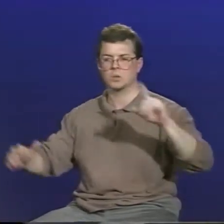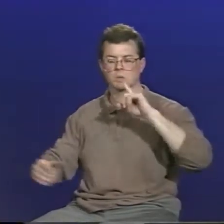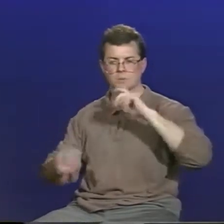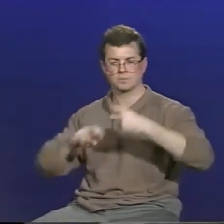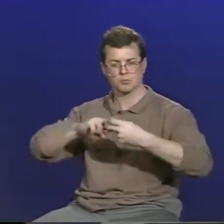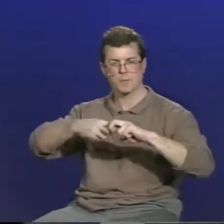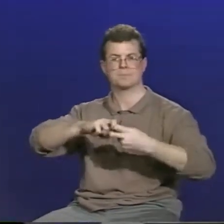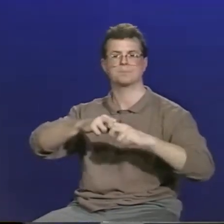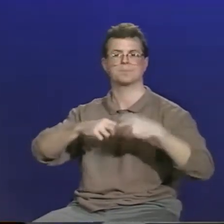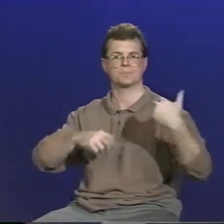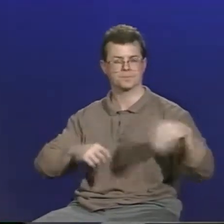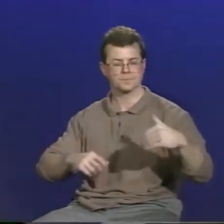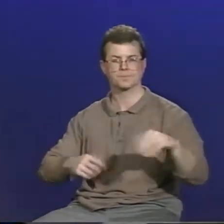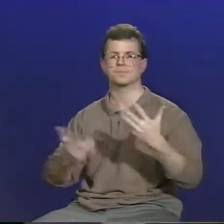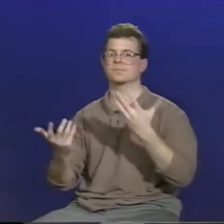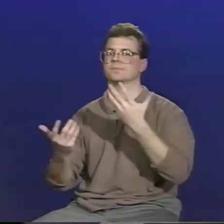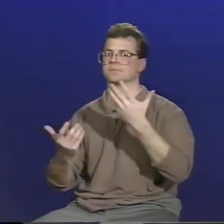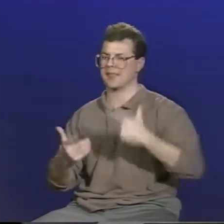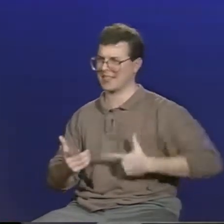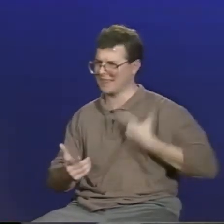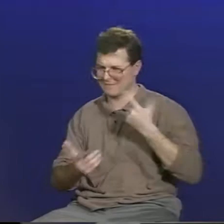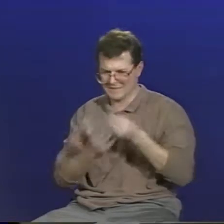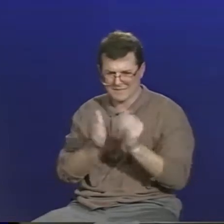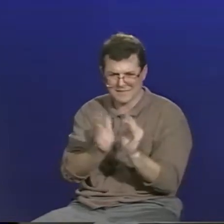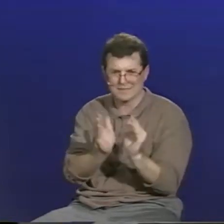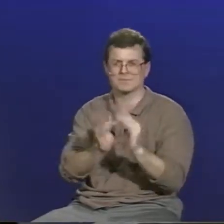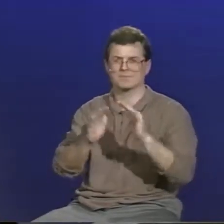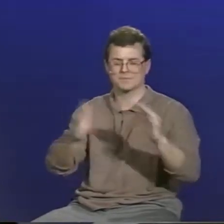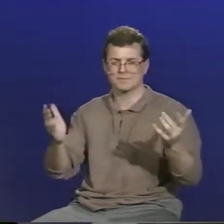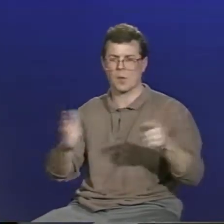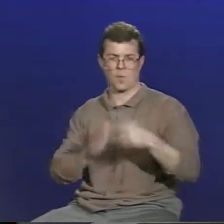as well. It is a serious problem that must be addressed.